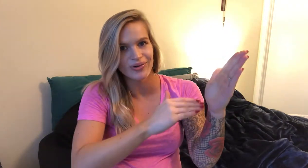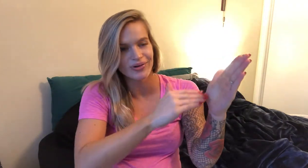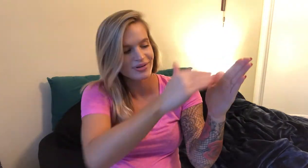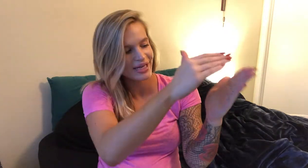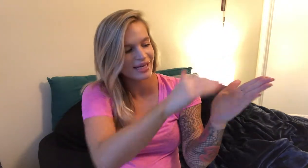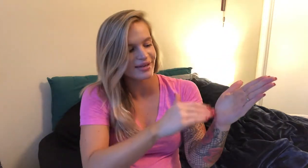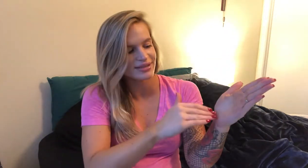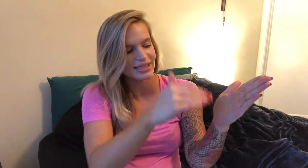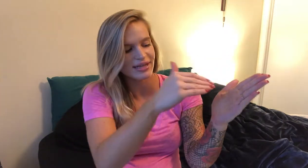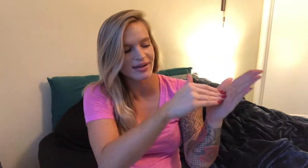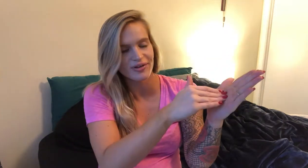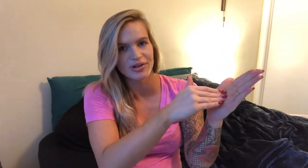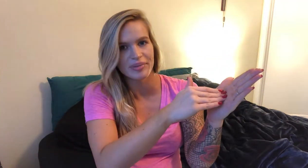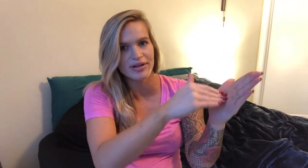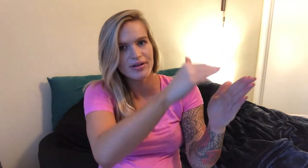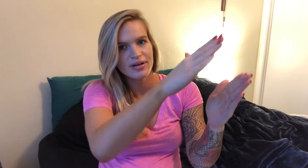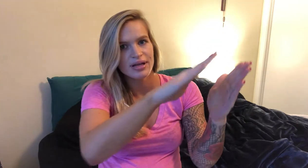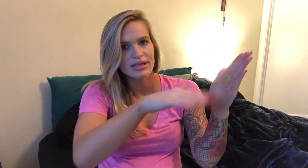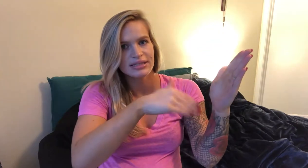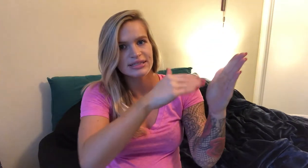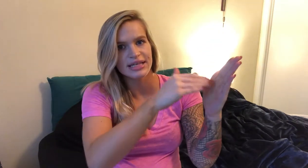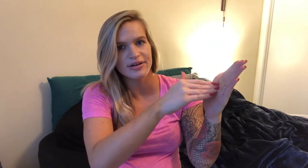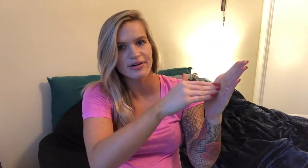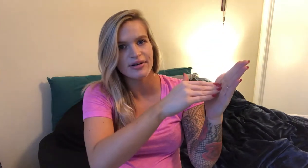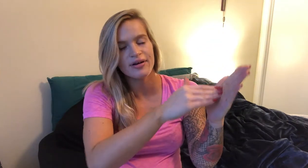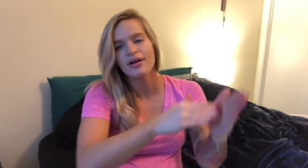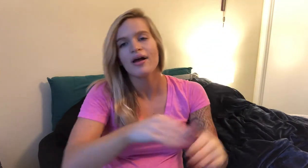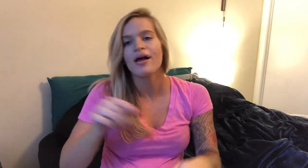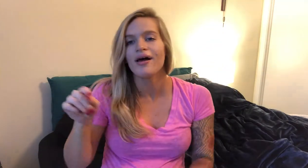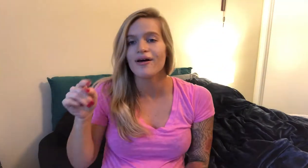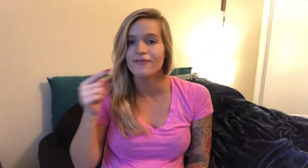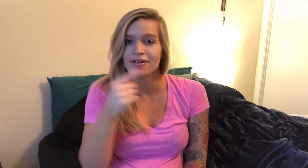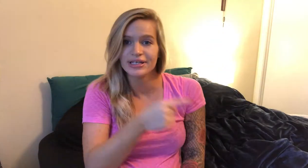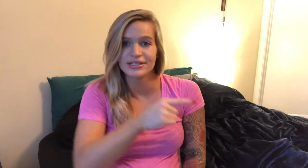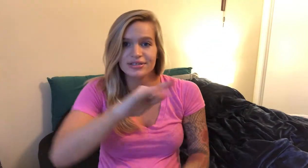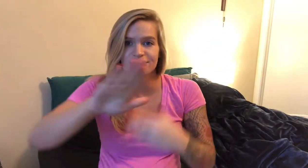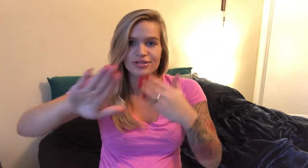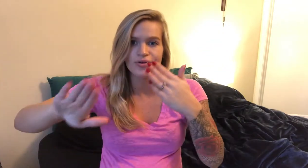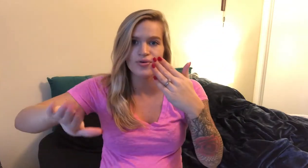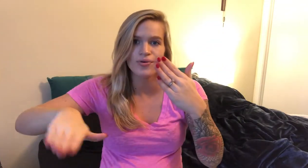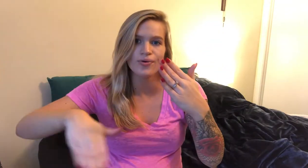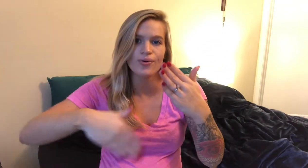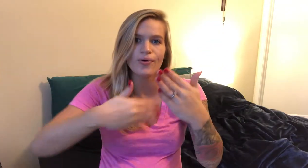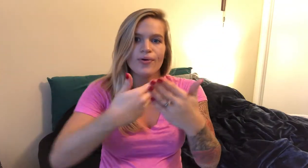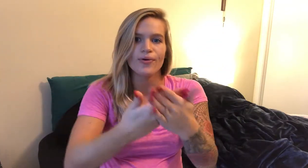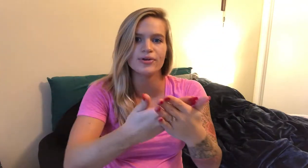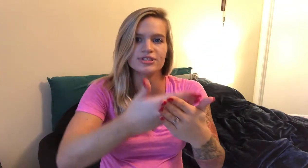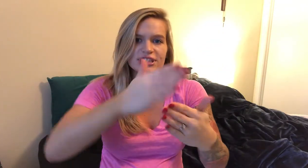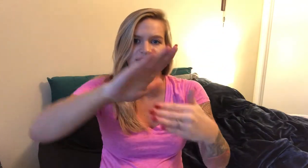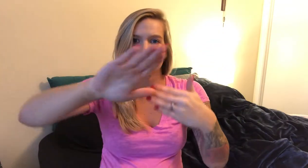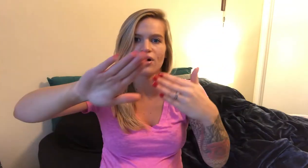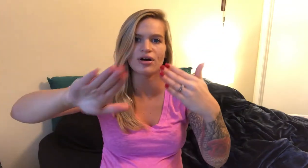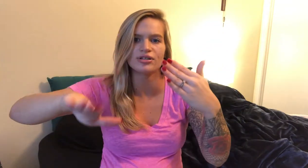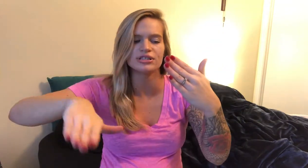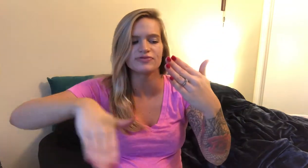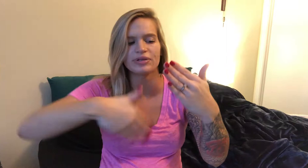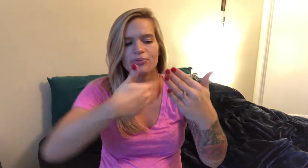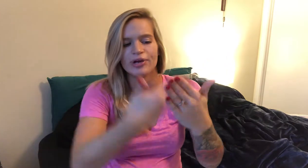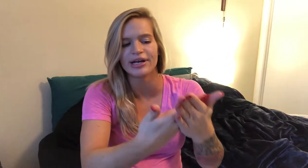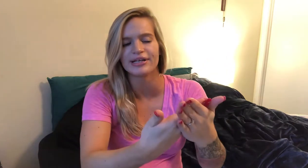hand and then go in the middle center of his hole so this is all just flip one hand